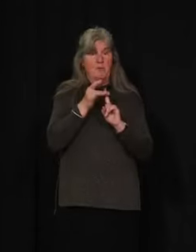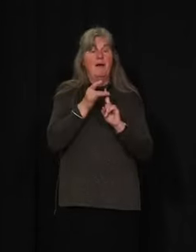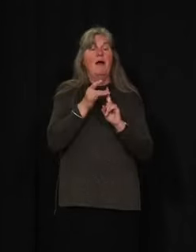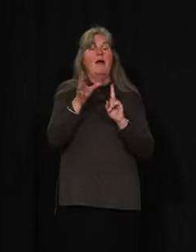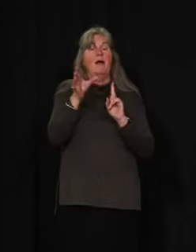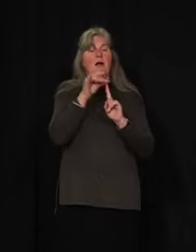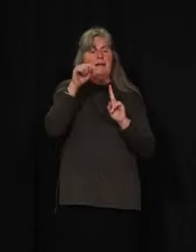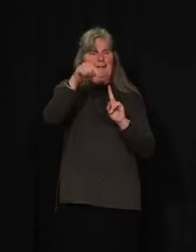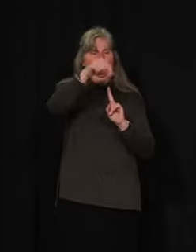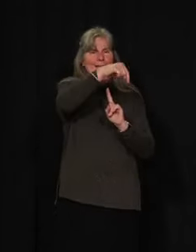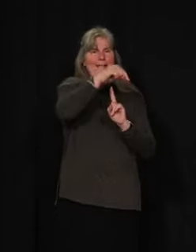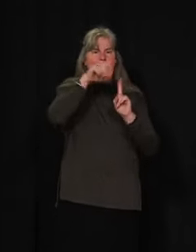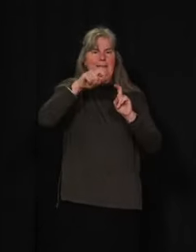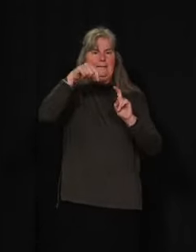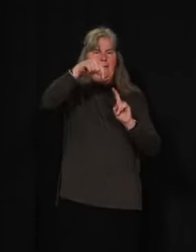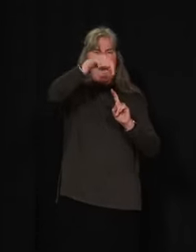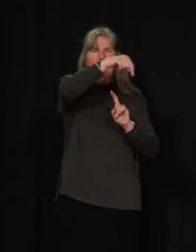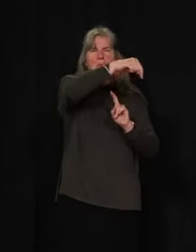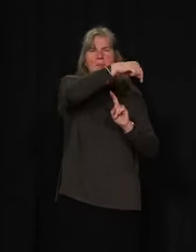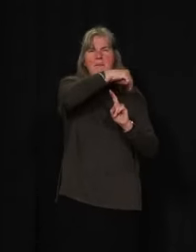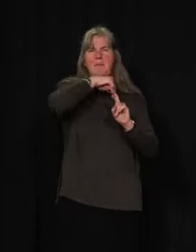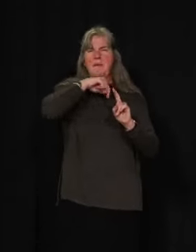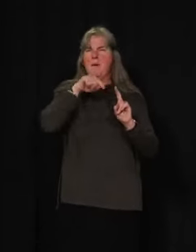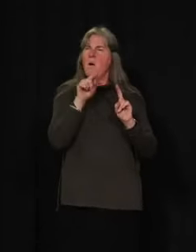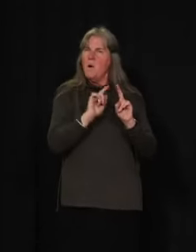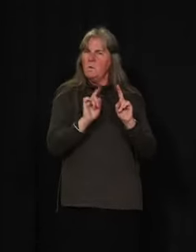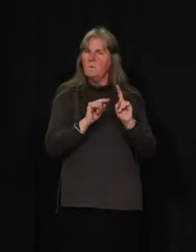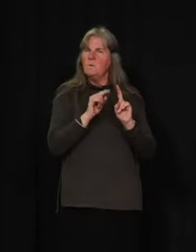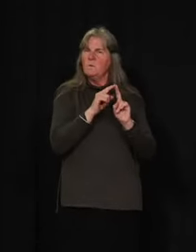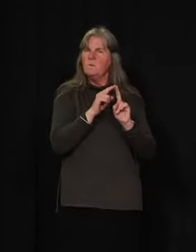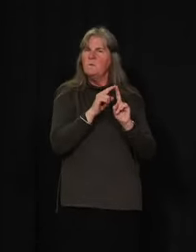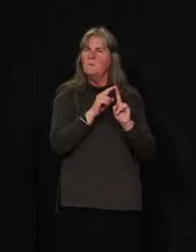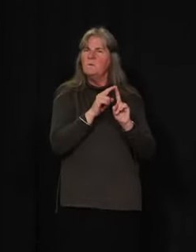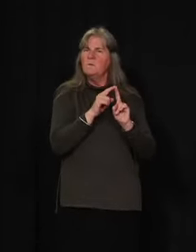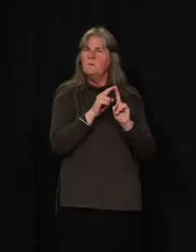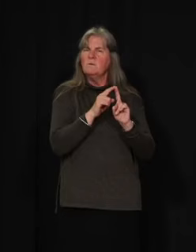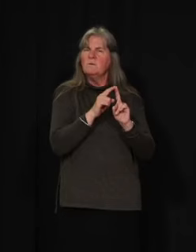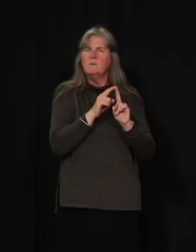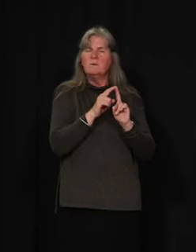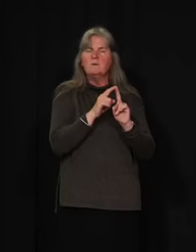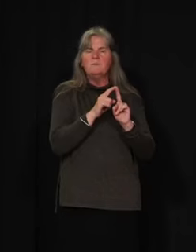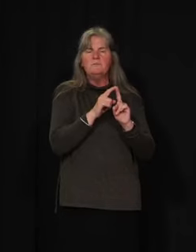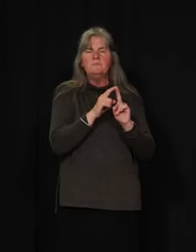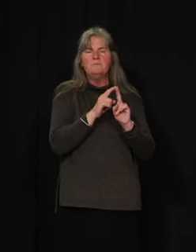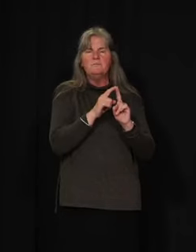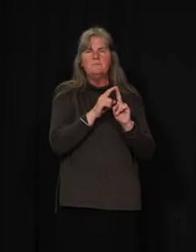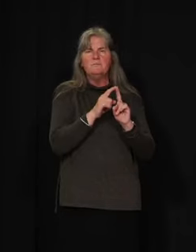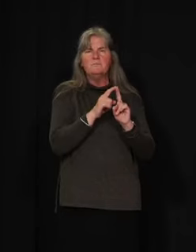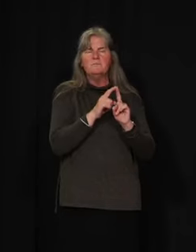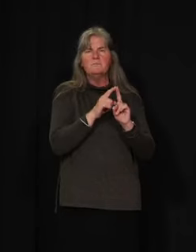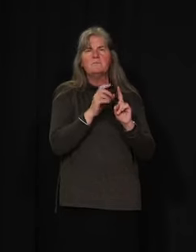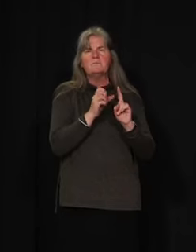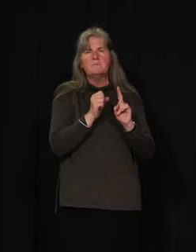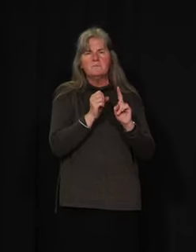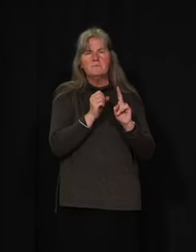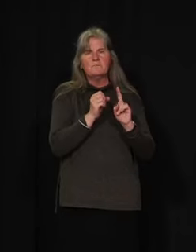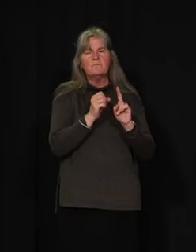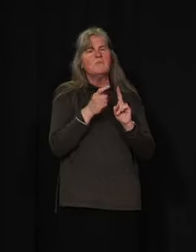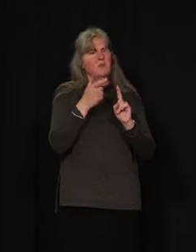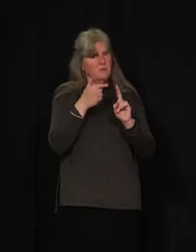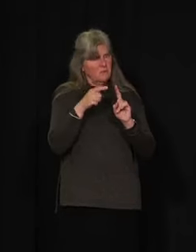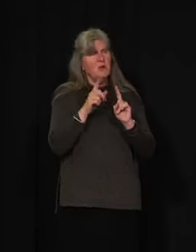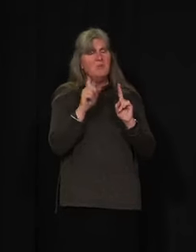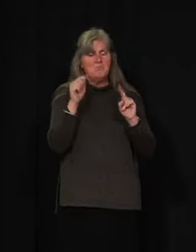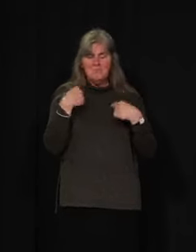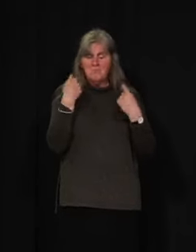a regime of testing specifically around that. So this approach has